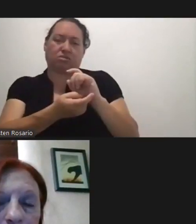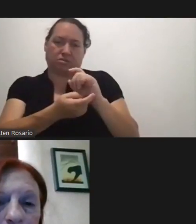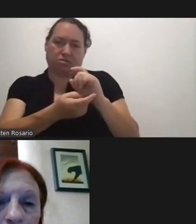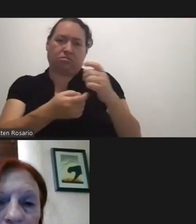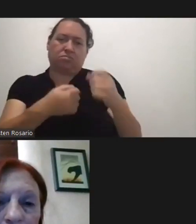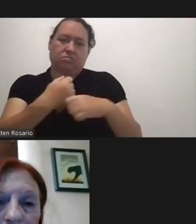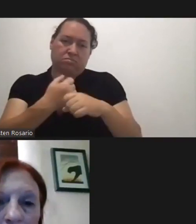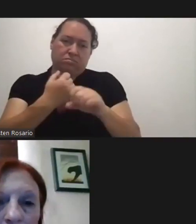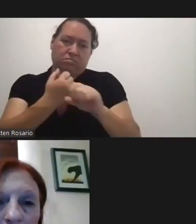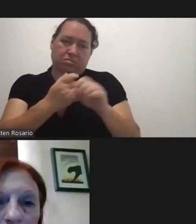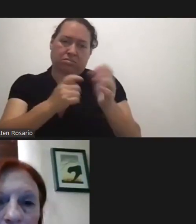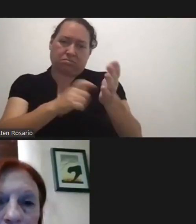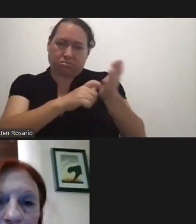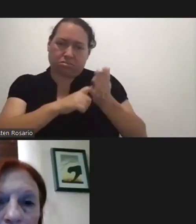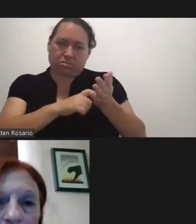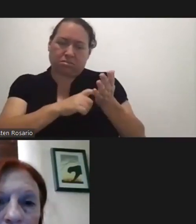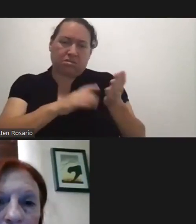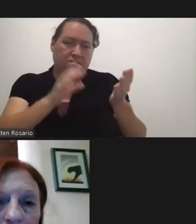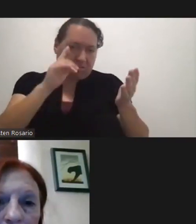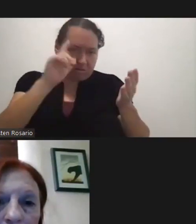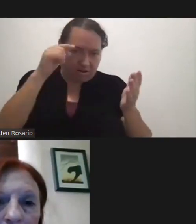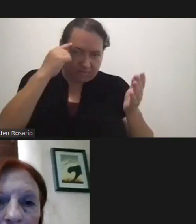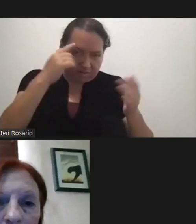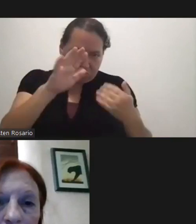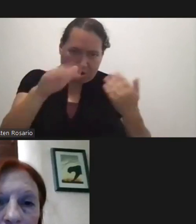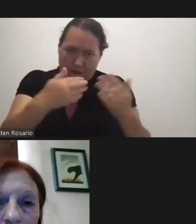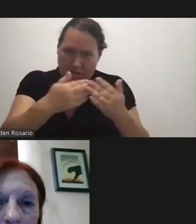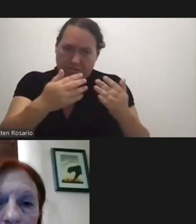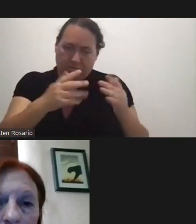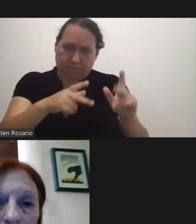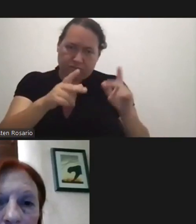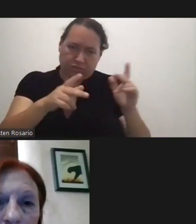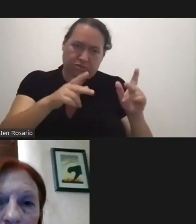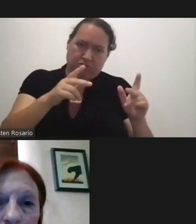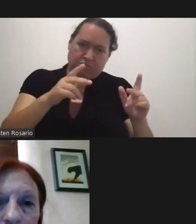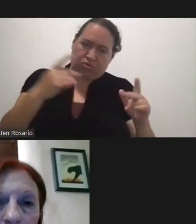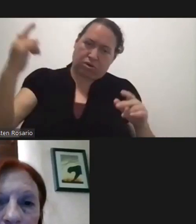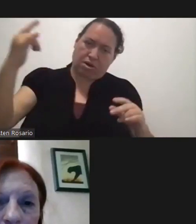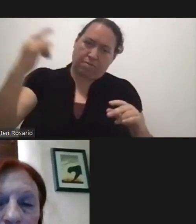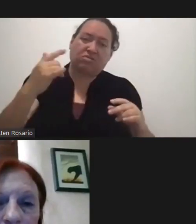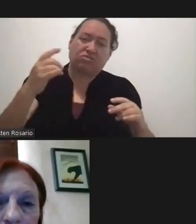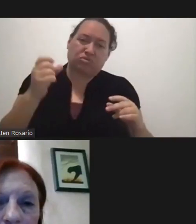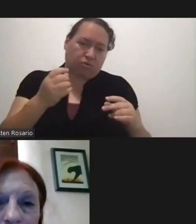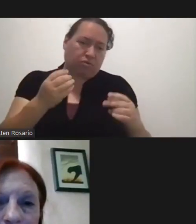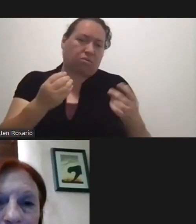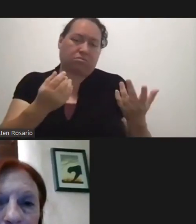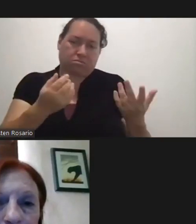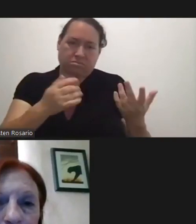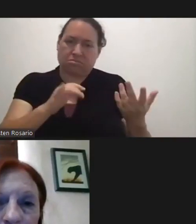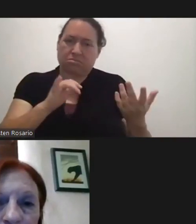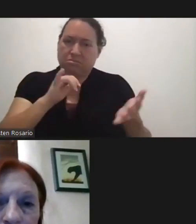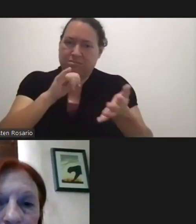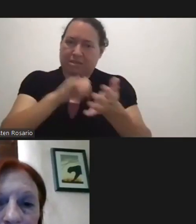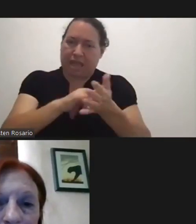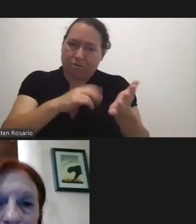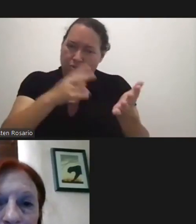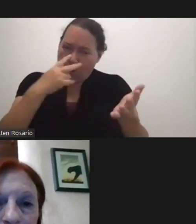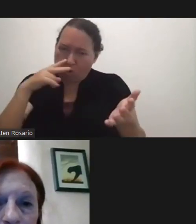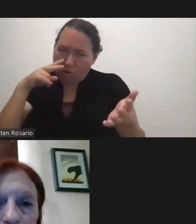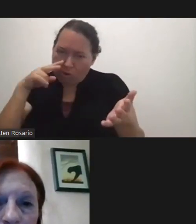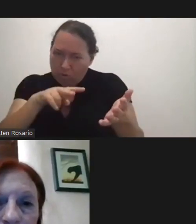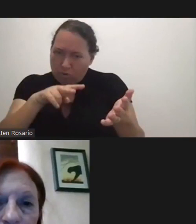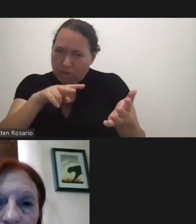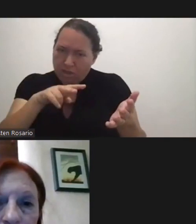Was Mandatory Government Quarantine For Everyone Incoming And So We Are Looking At That And That Will